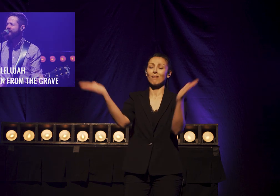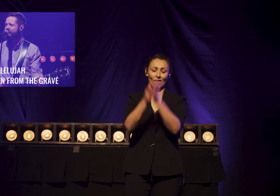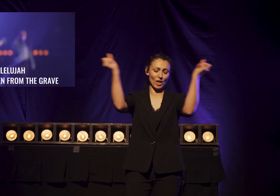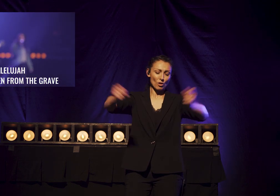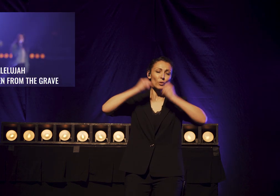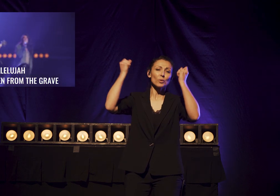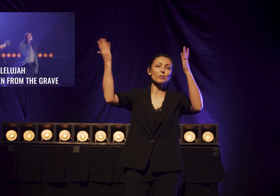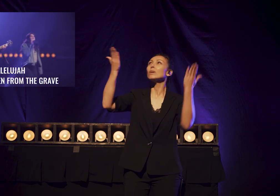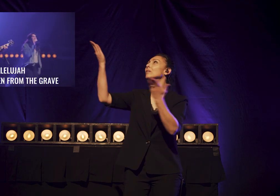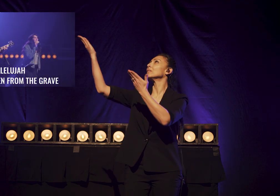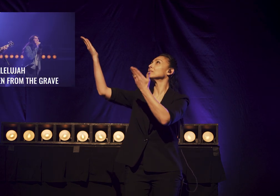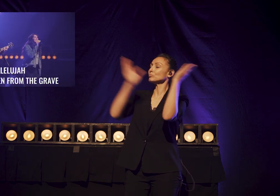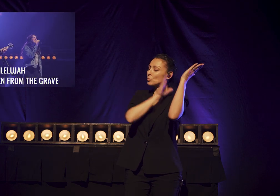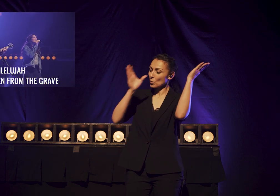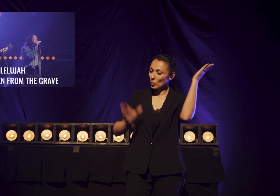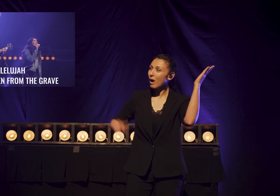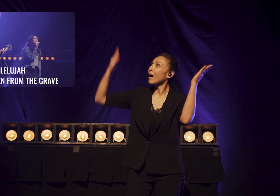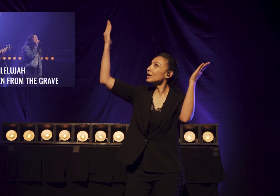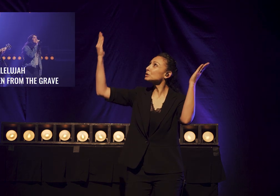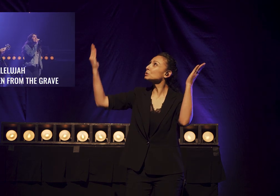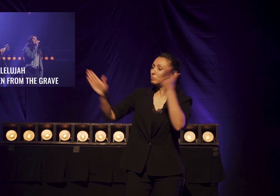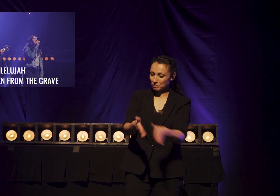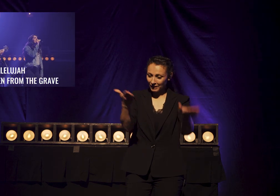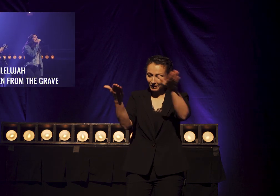Christ Is Risen From The Grave